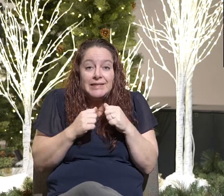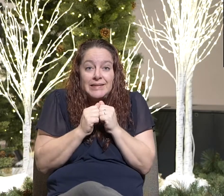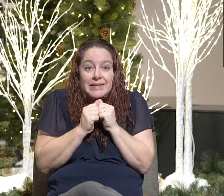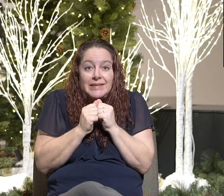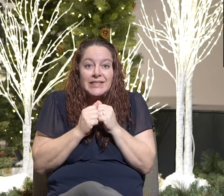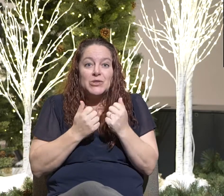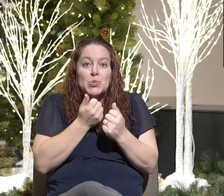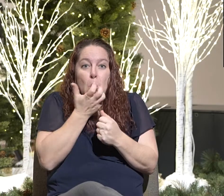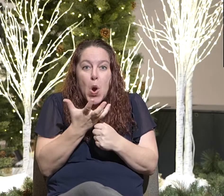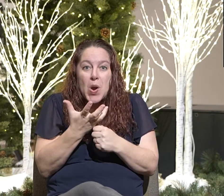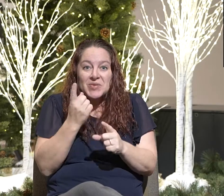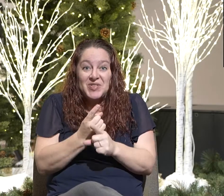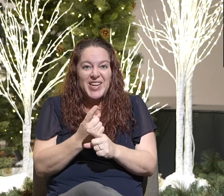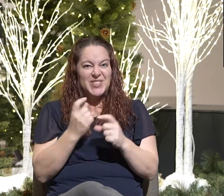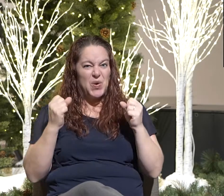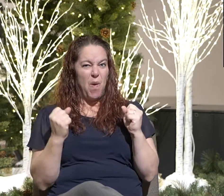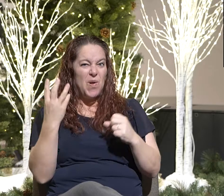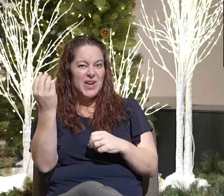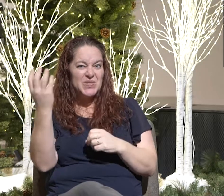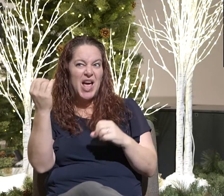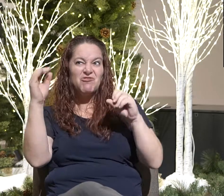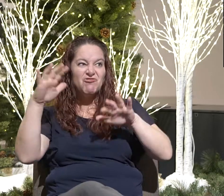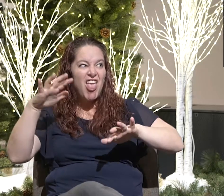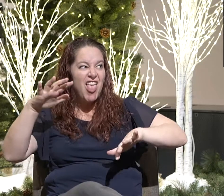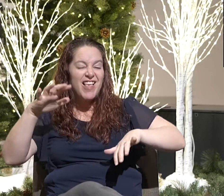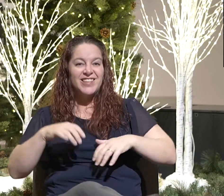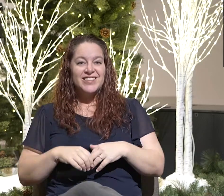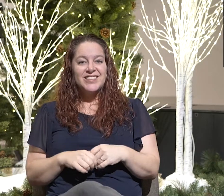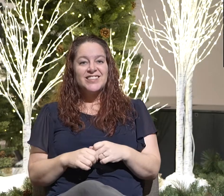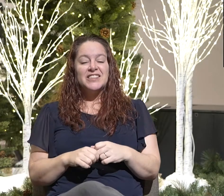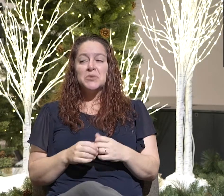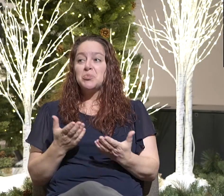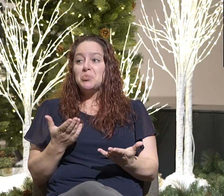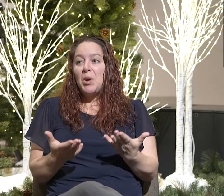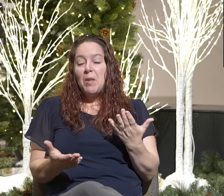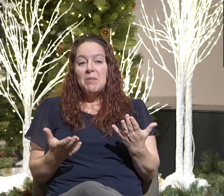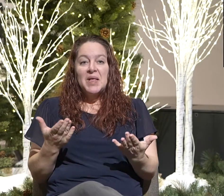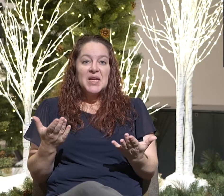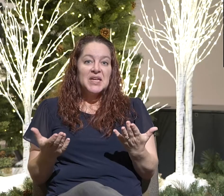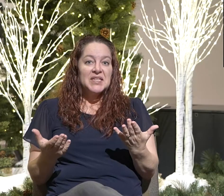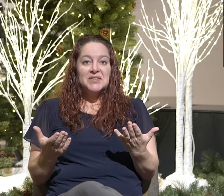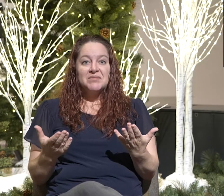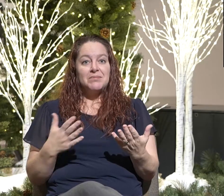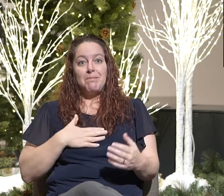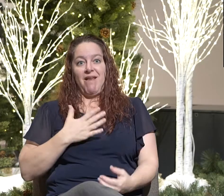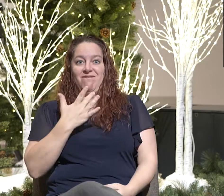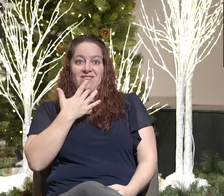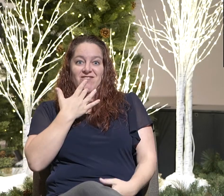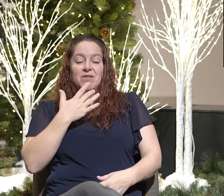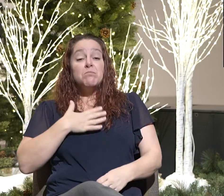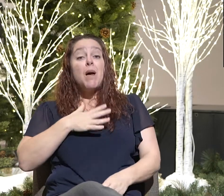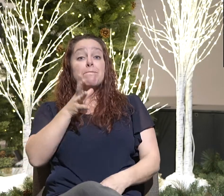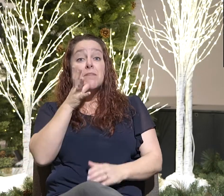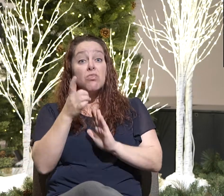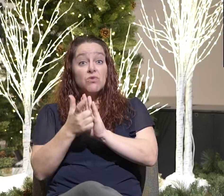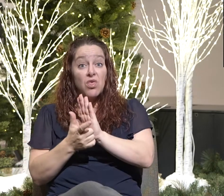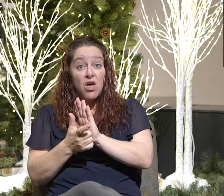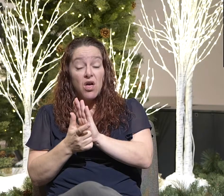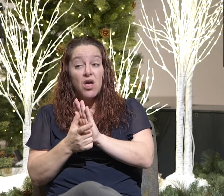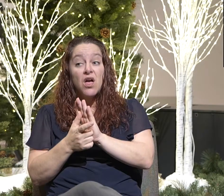drinks. It's kind of cold outside. It's raining. It's probably one of my favorite things. My mother-in-law